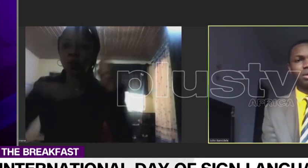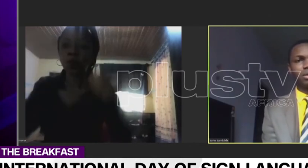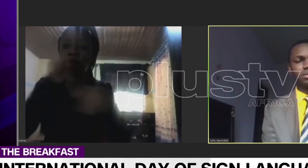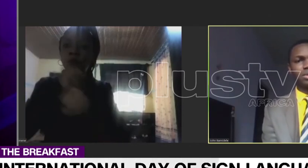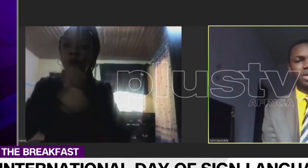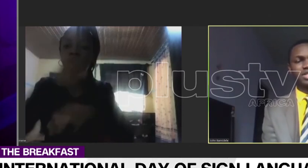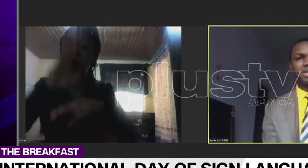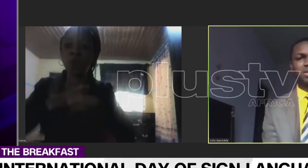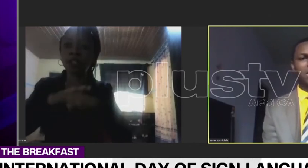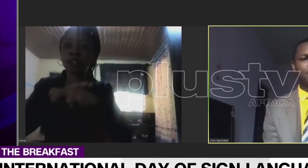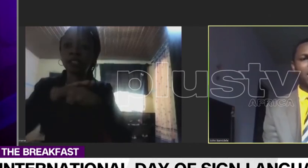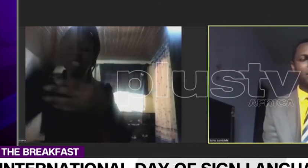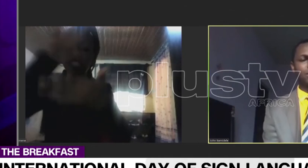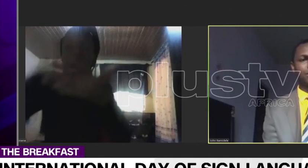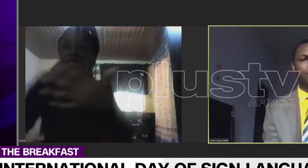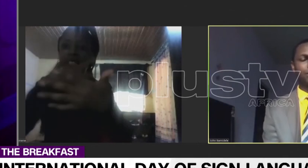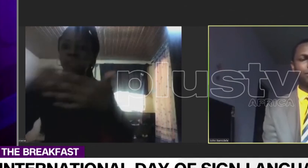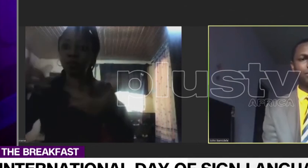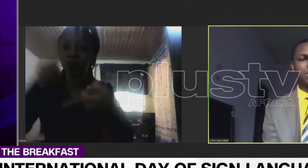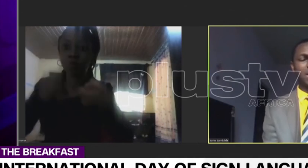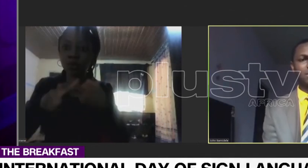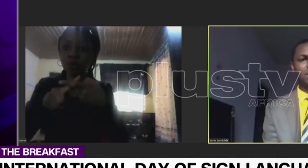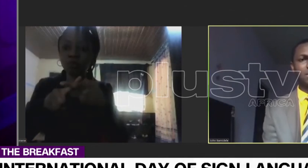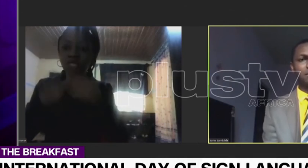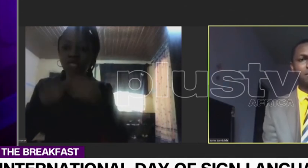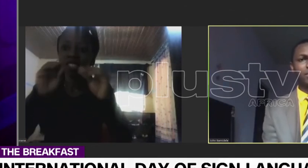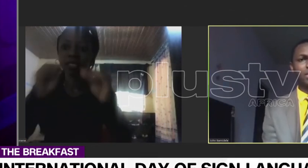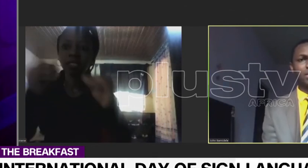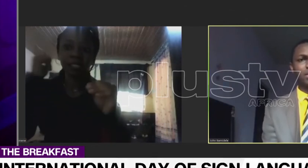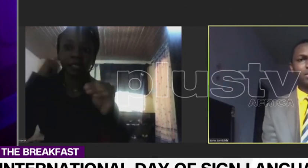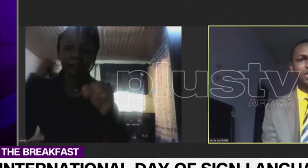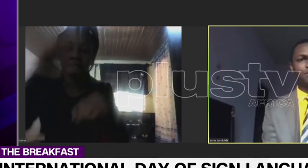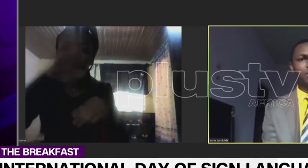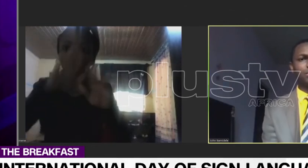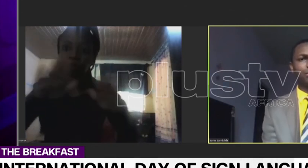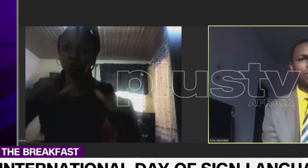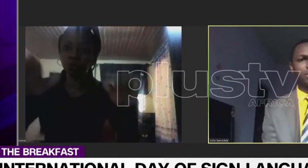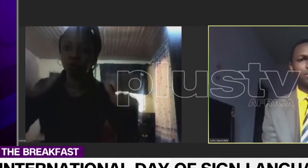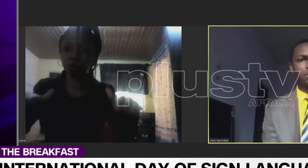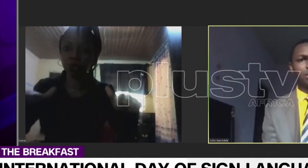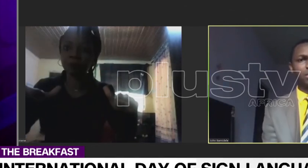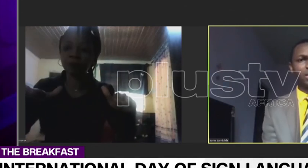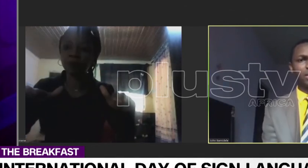expect a deaf child to start responding to questions on oral English